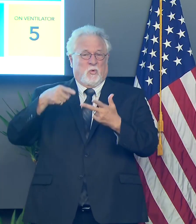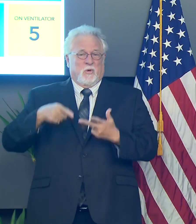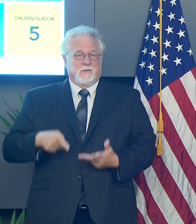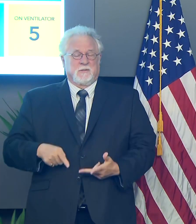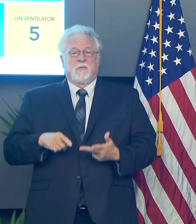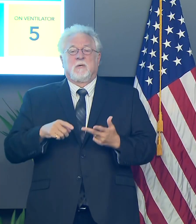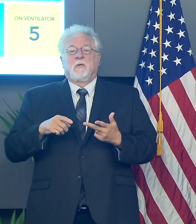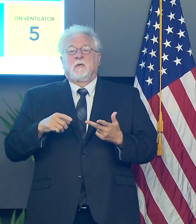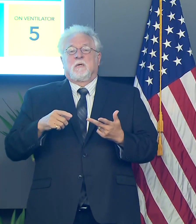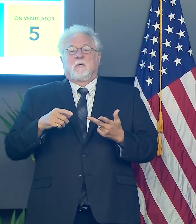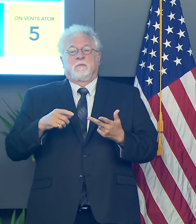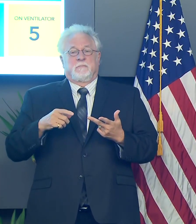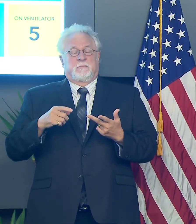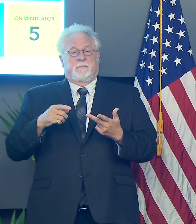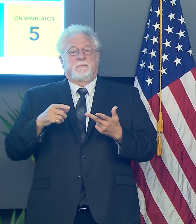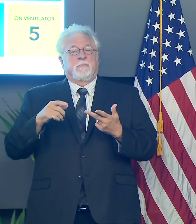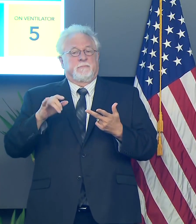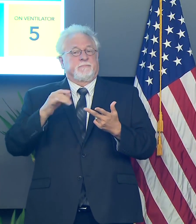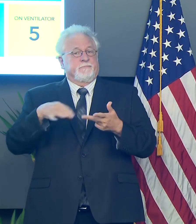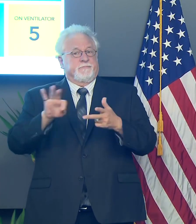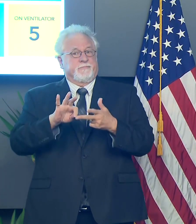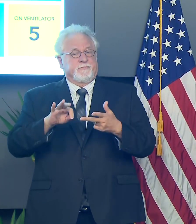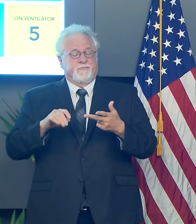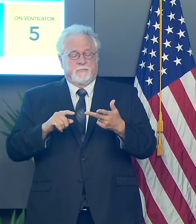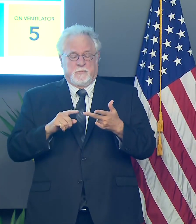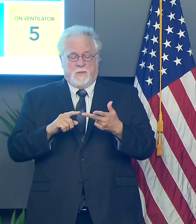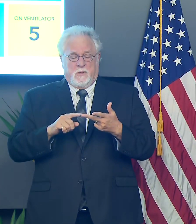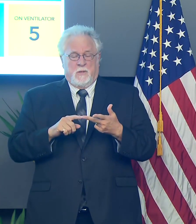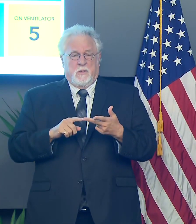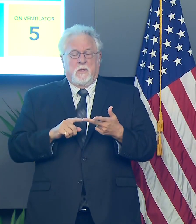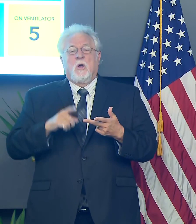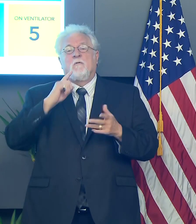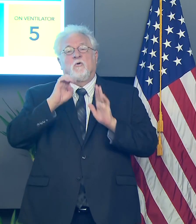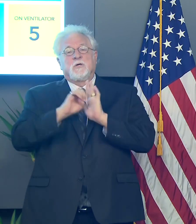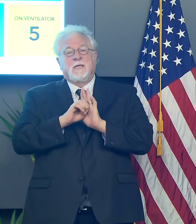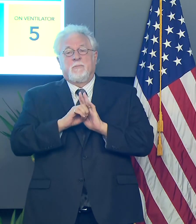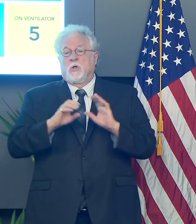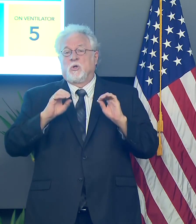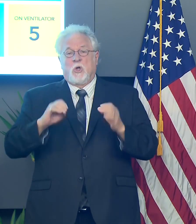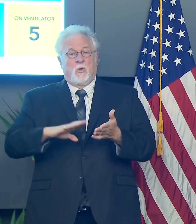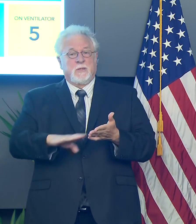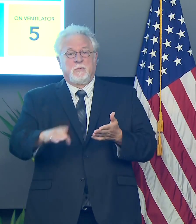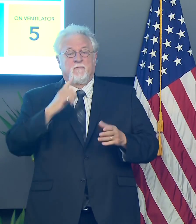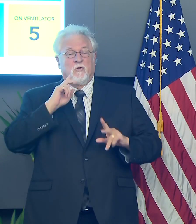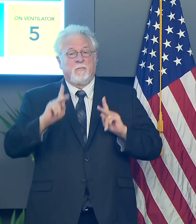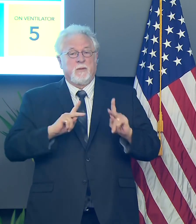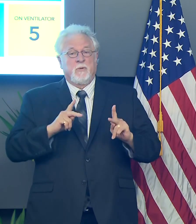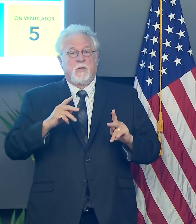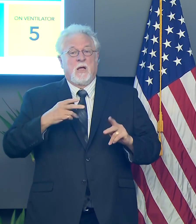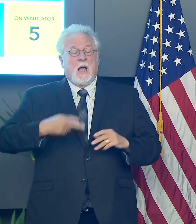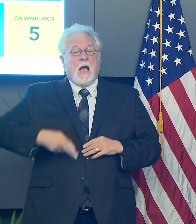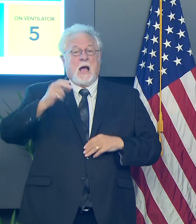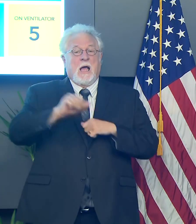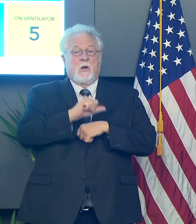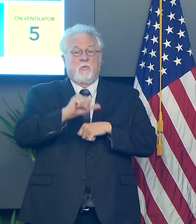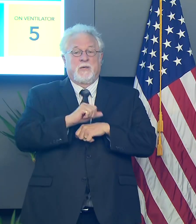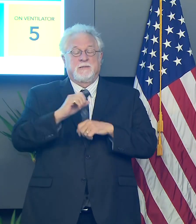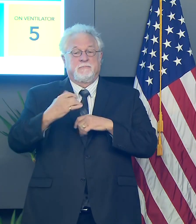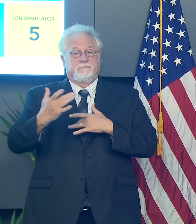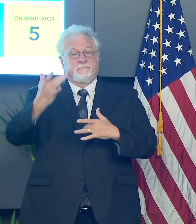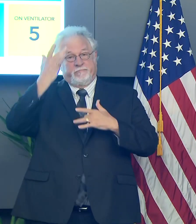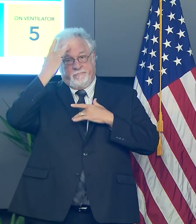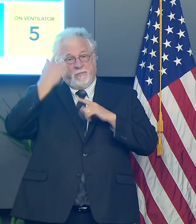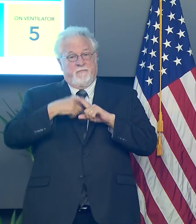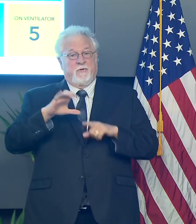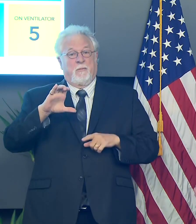Uh, they're crucially important. Um, for example, there are no exemptions for people who are at high risk of getting ill from COVID